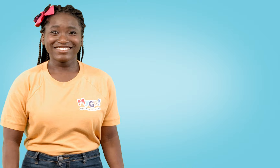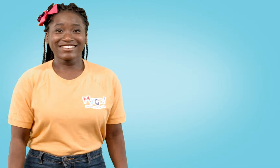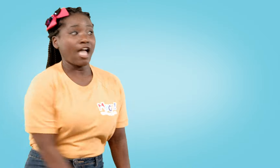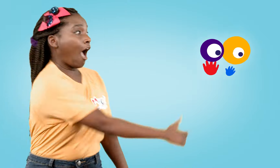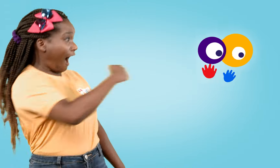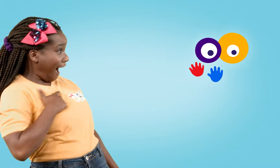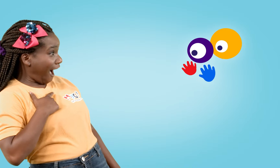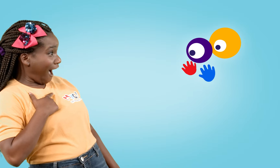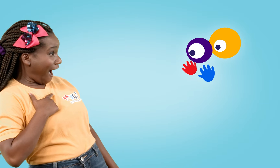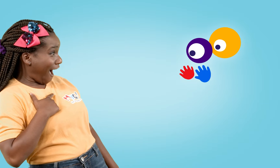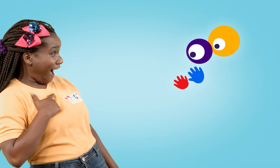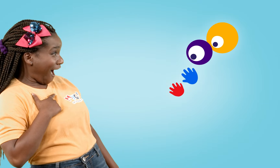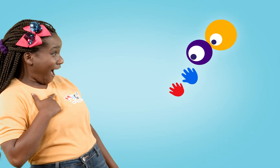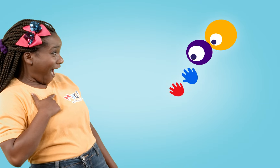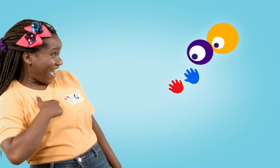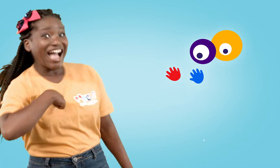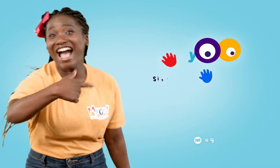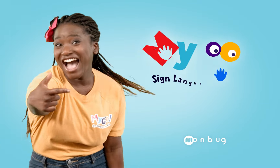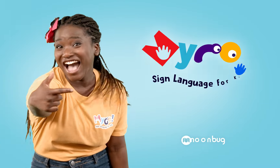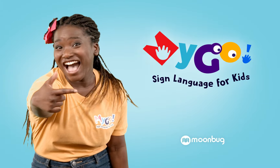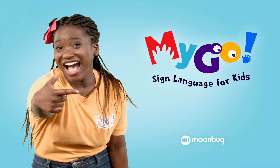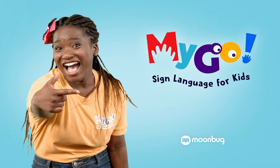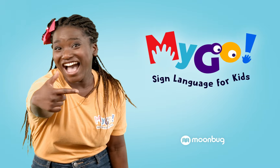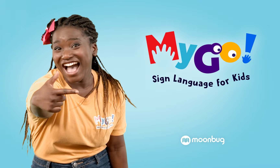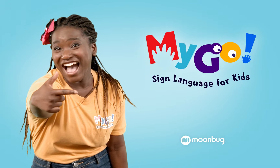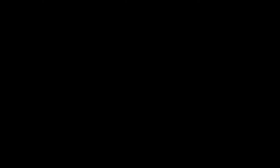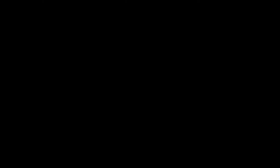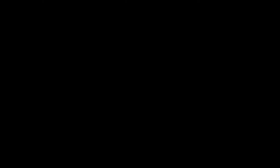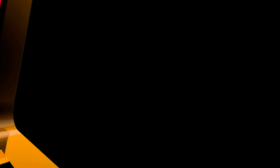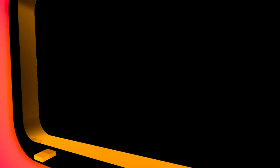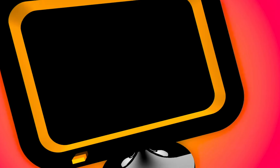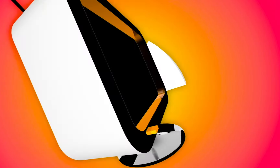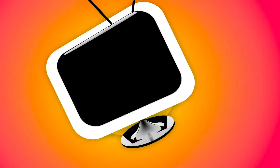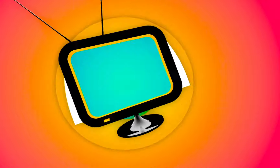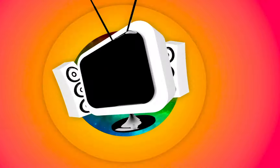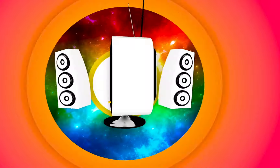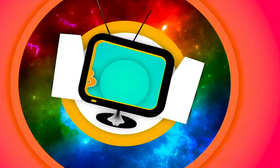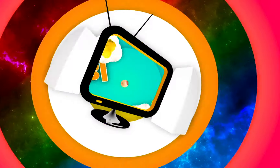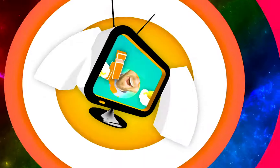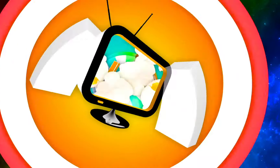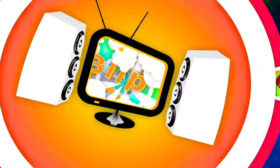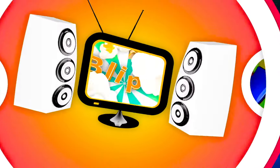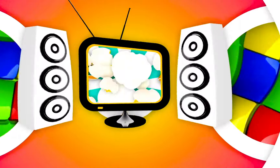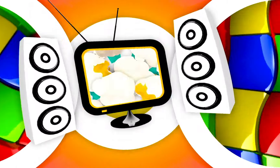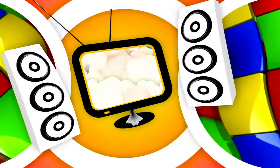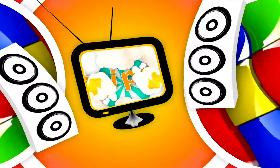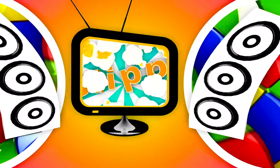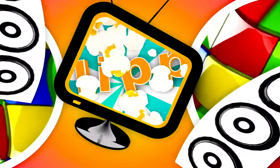I go! I go! So much to learn about, it'll make you wanna shout